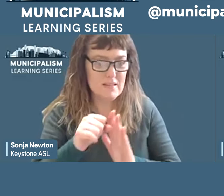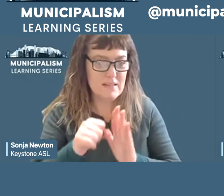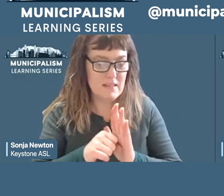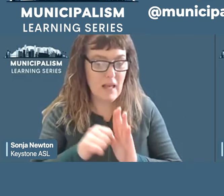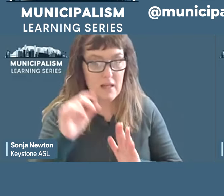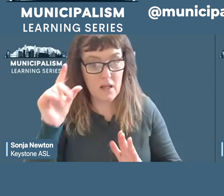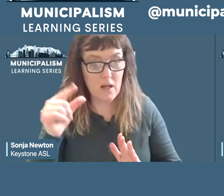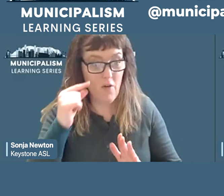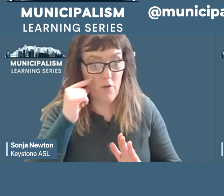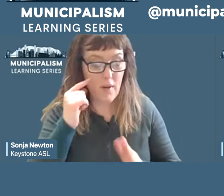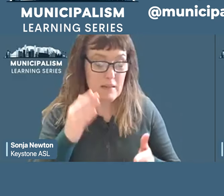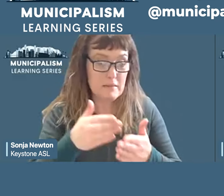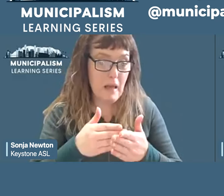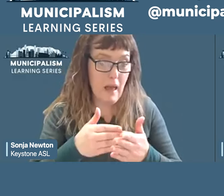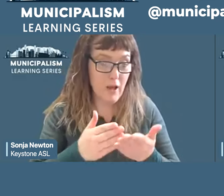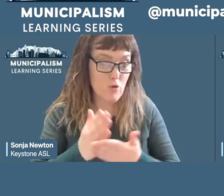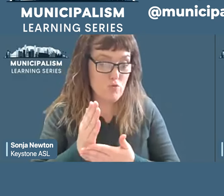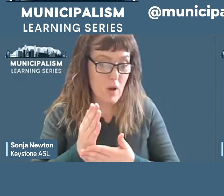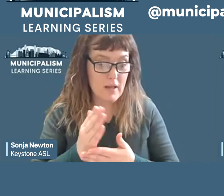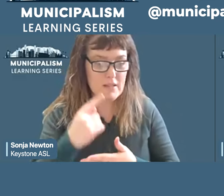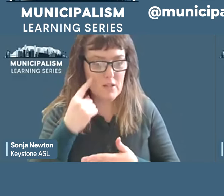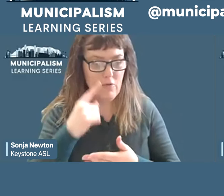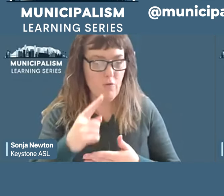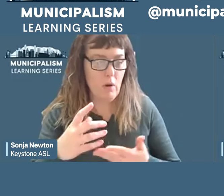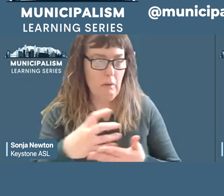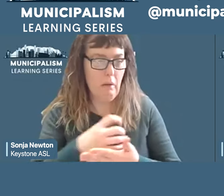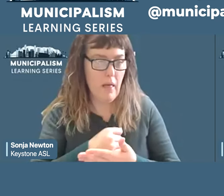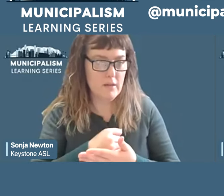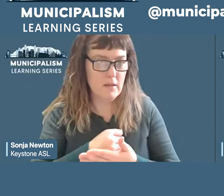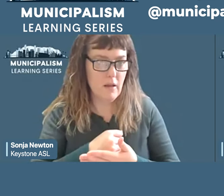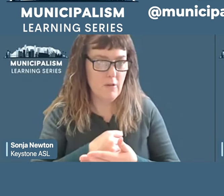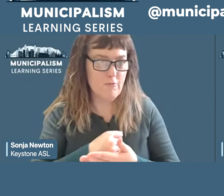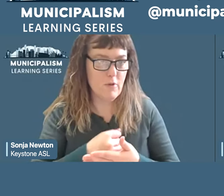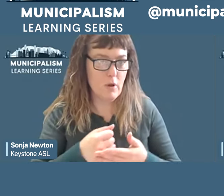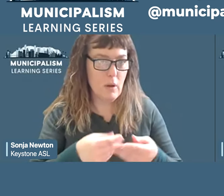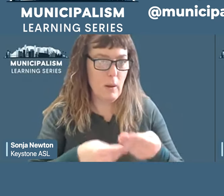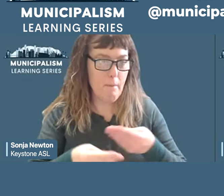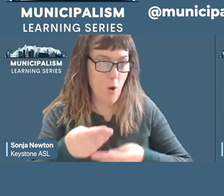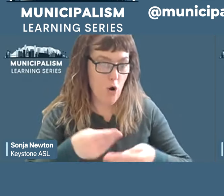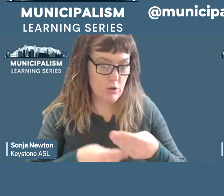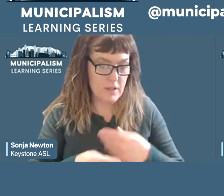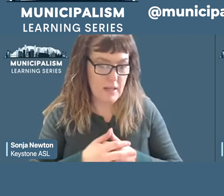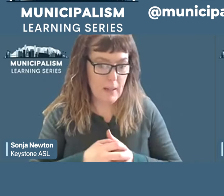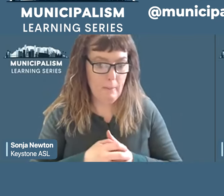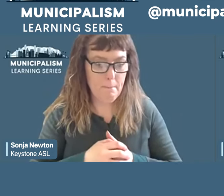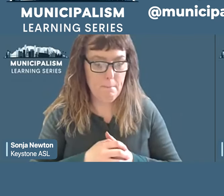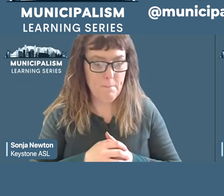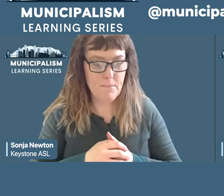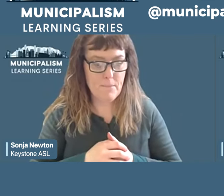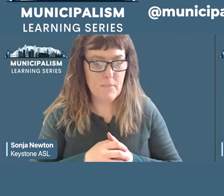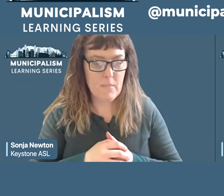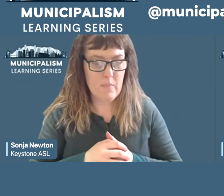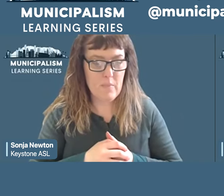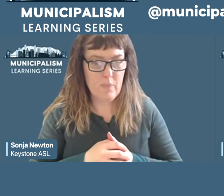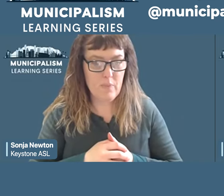the right to collective bargaining of public sector workers with a viciousness we've not seen before. We also have to